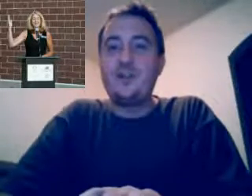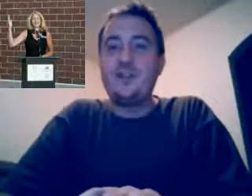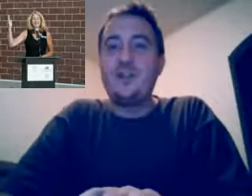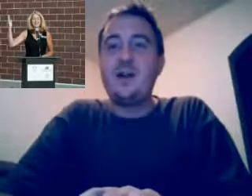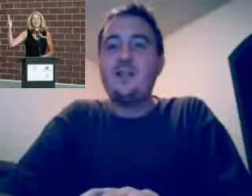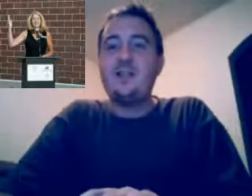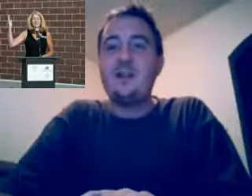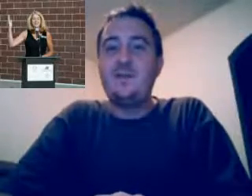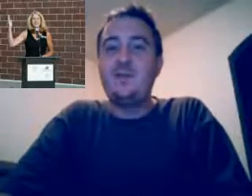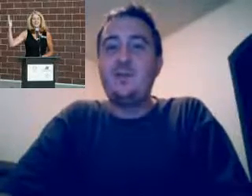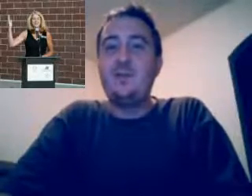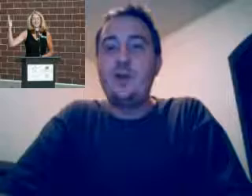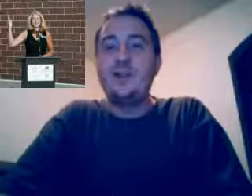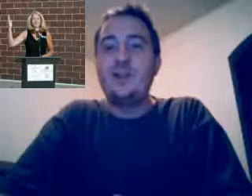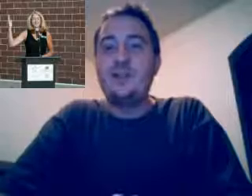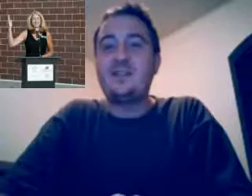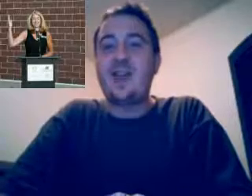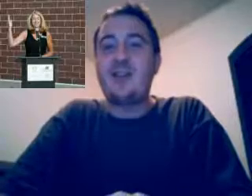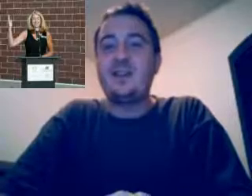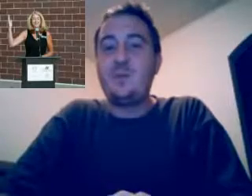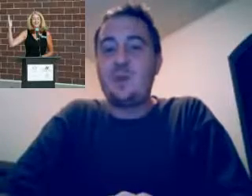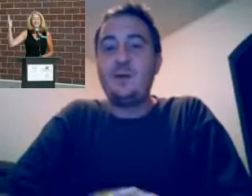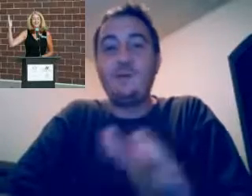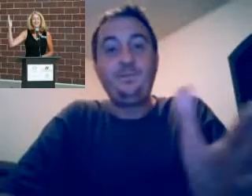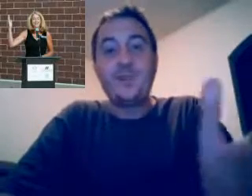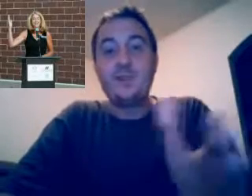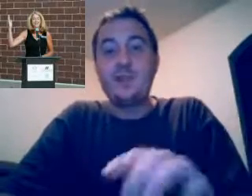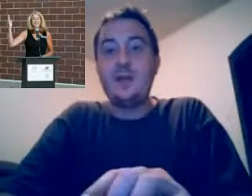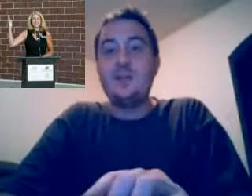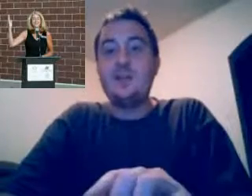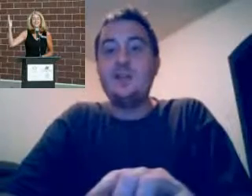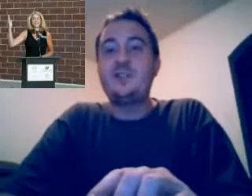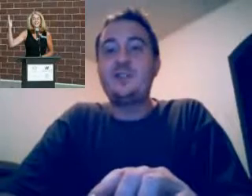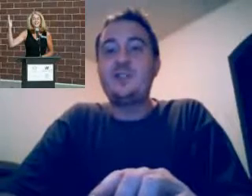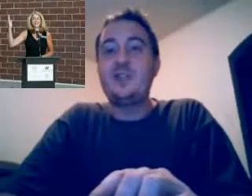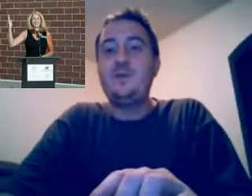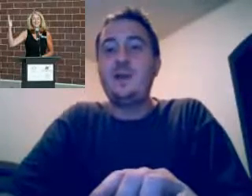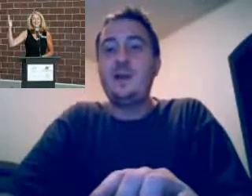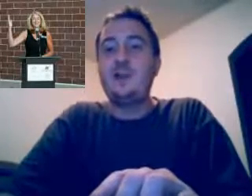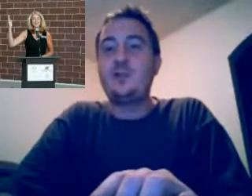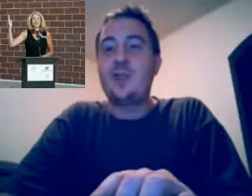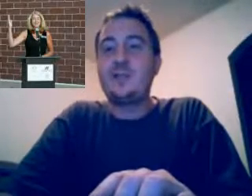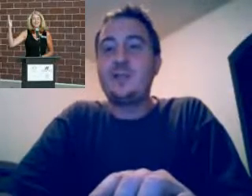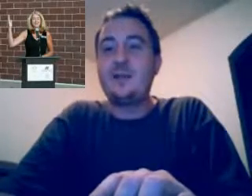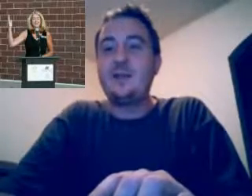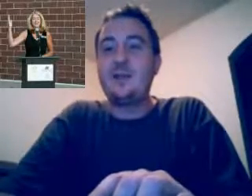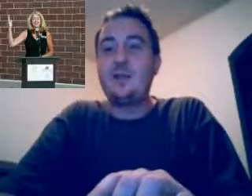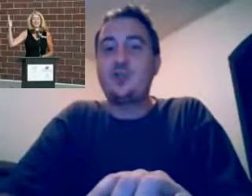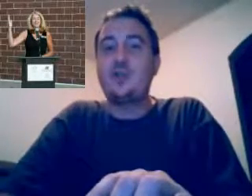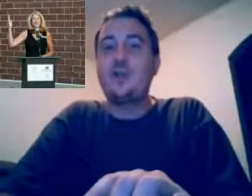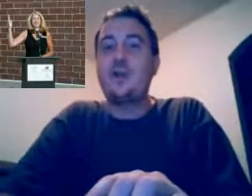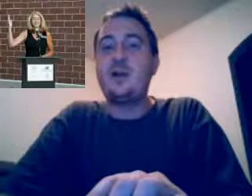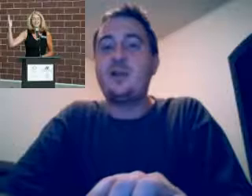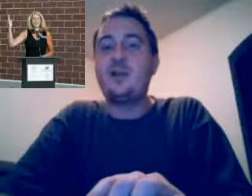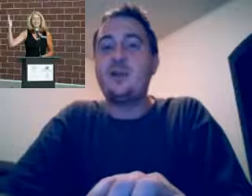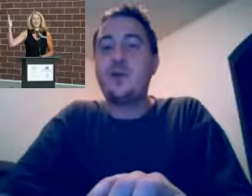socially conscious individual who excels academically. The stated mission is to achieve intellectual excellence, build strong character, enrich